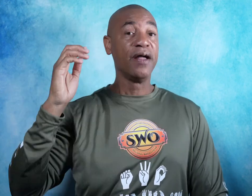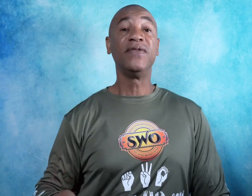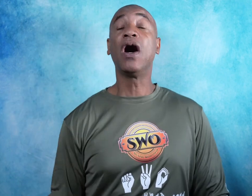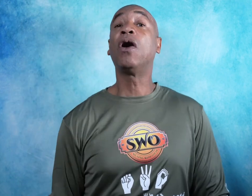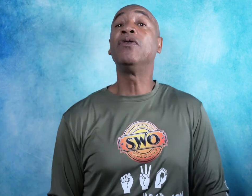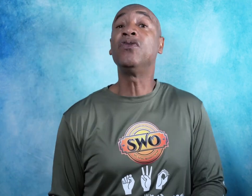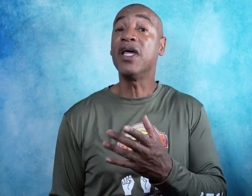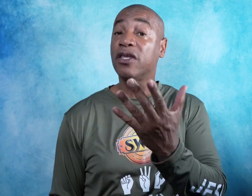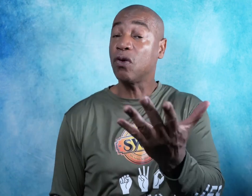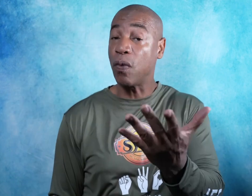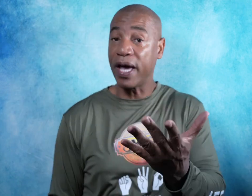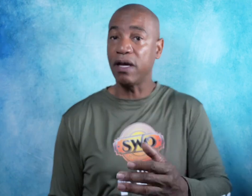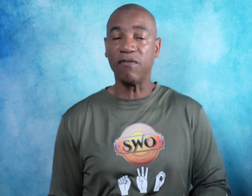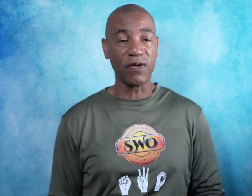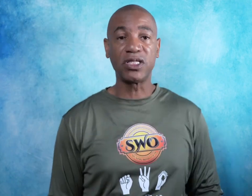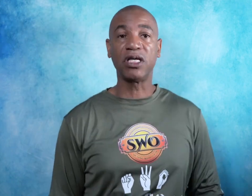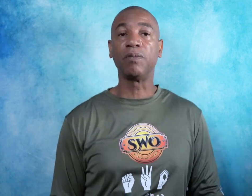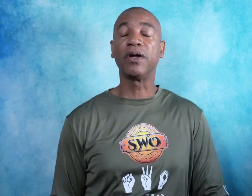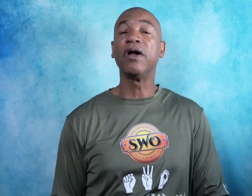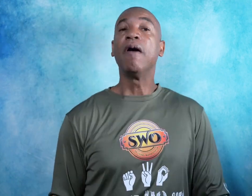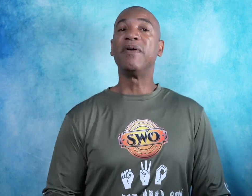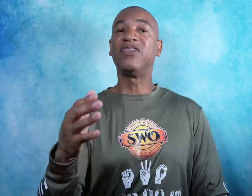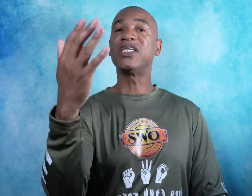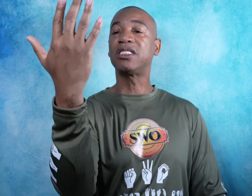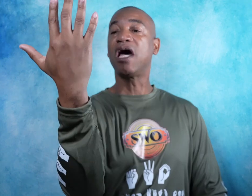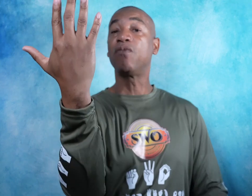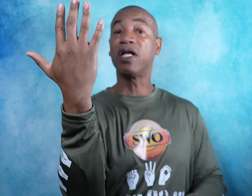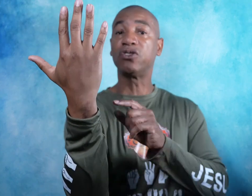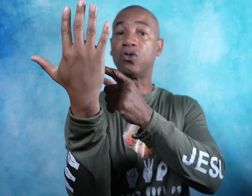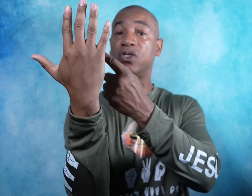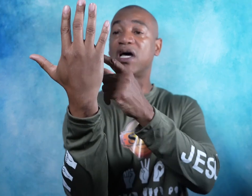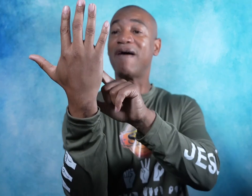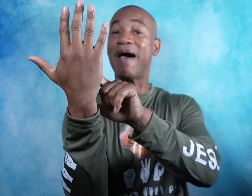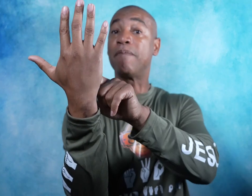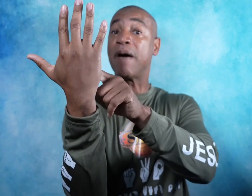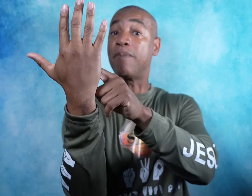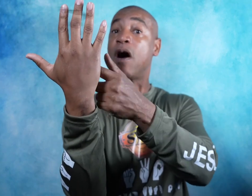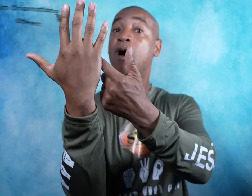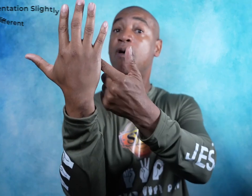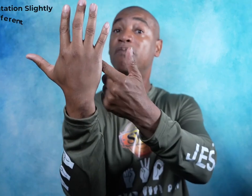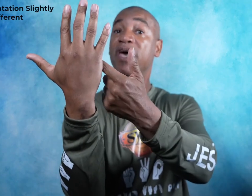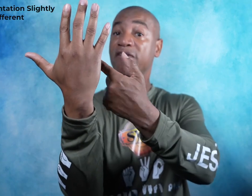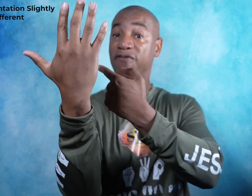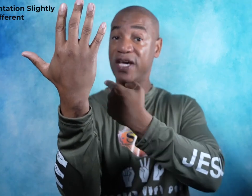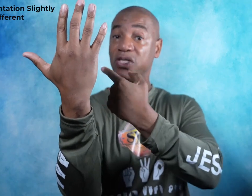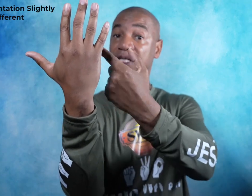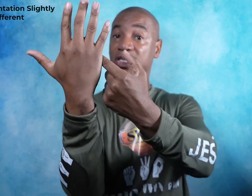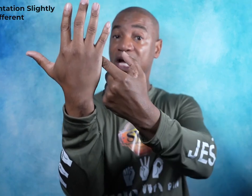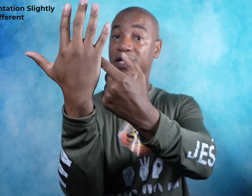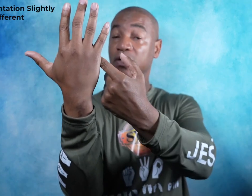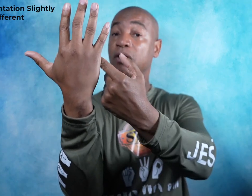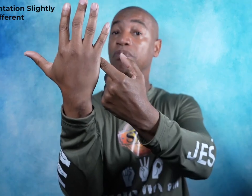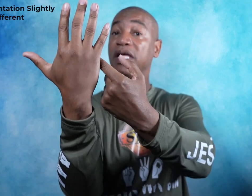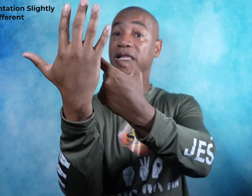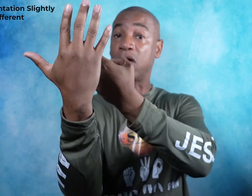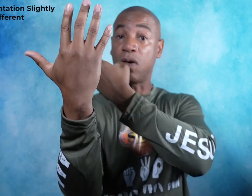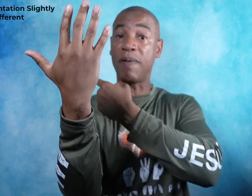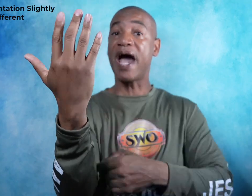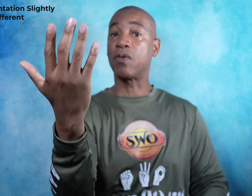Now another way. Very similar. But this time what I'll do is I'll have my palm facing the signer completely going backwards.